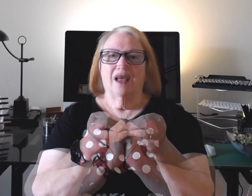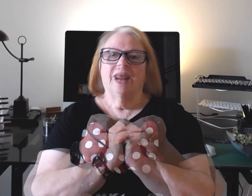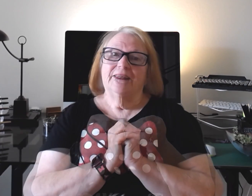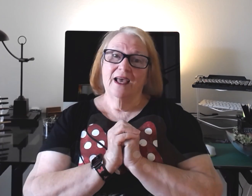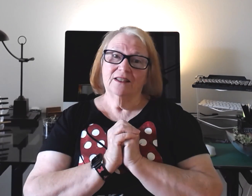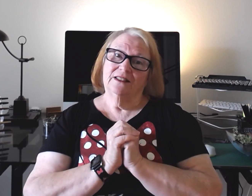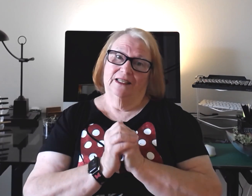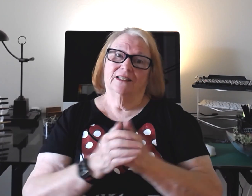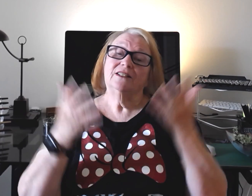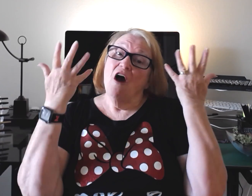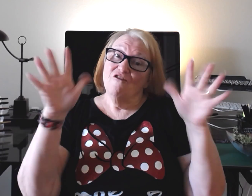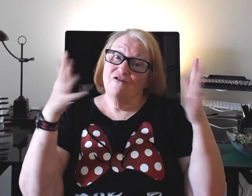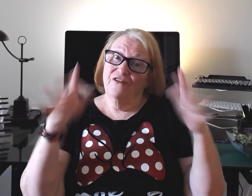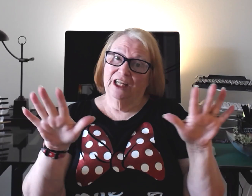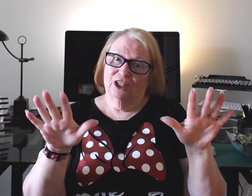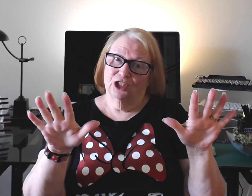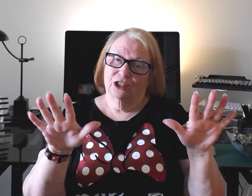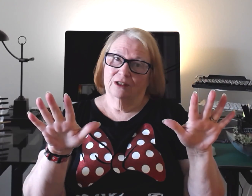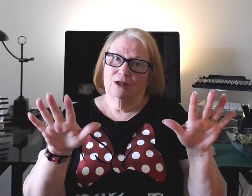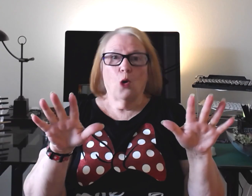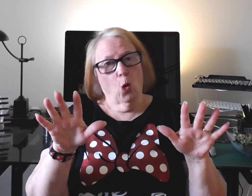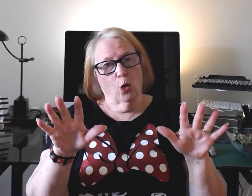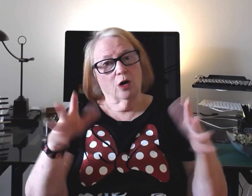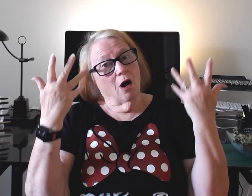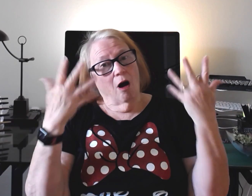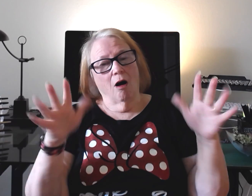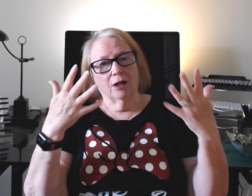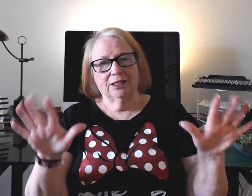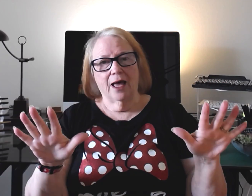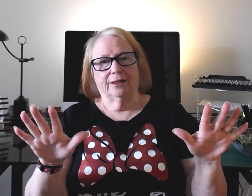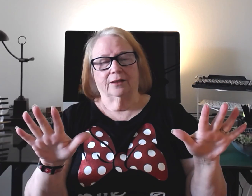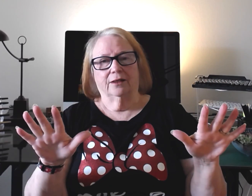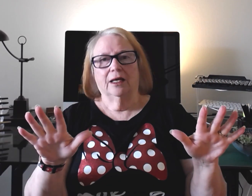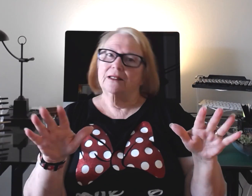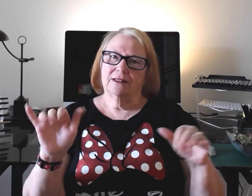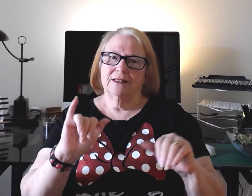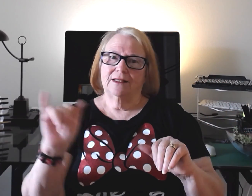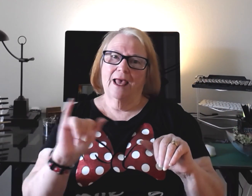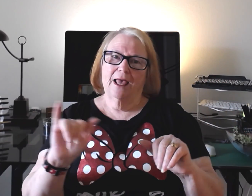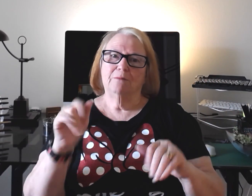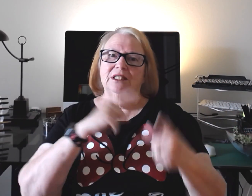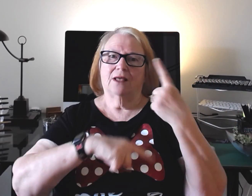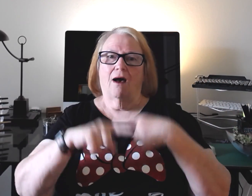Next is finish or all done. It's the same sign.